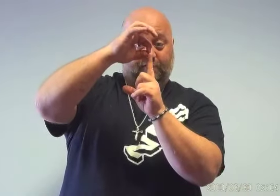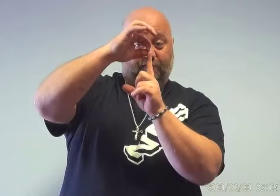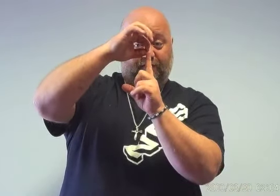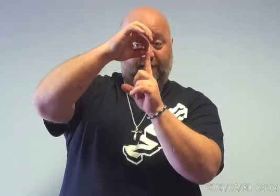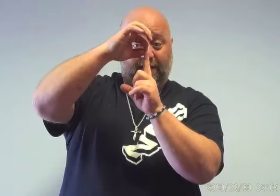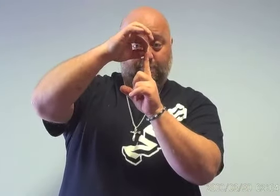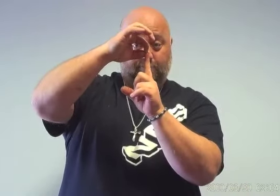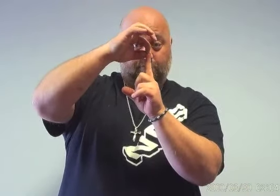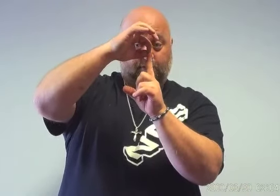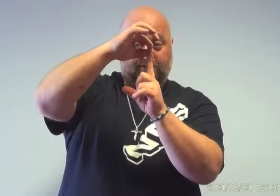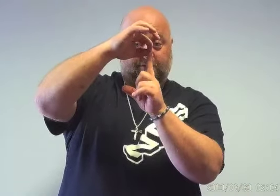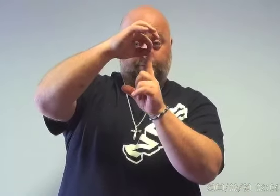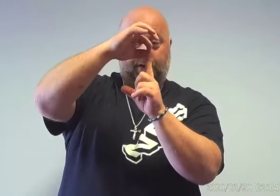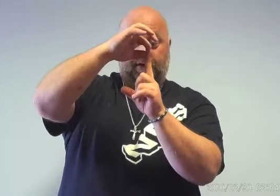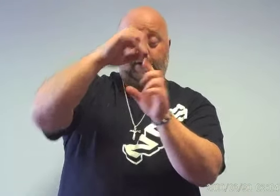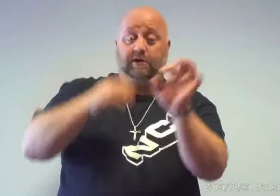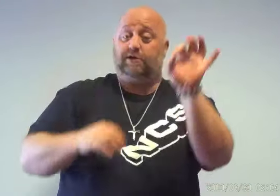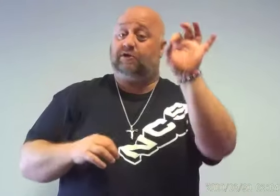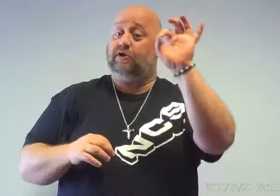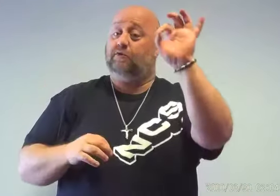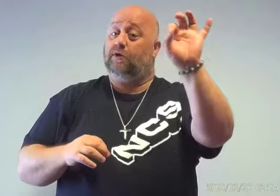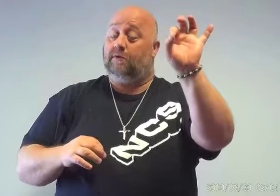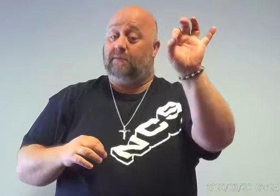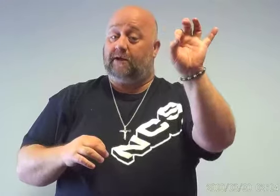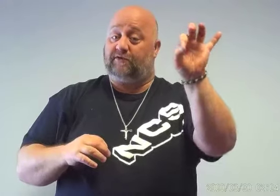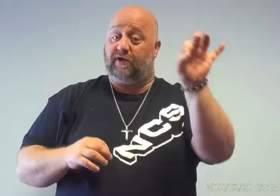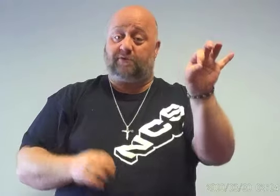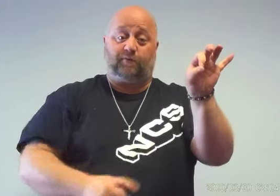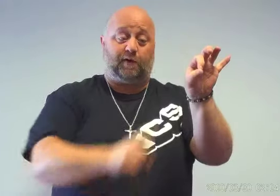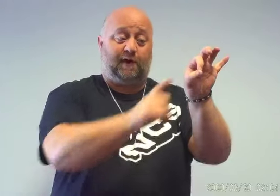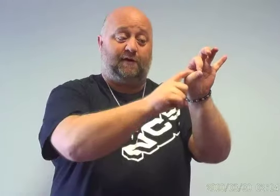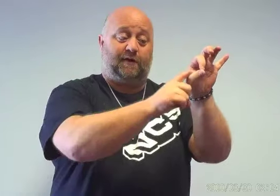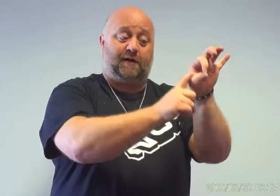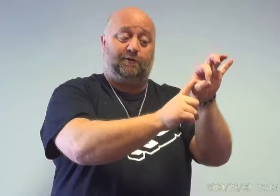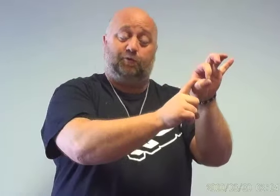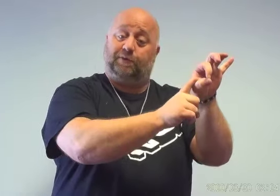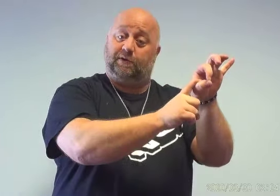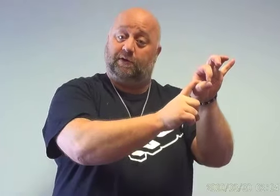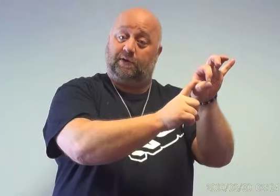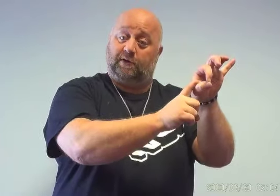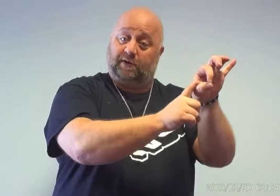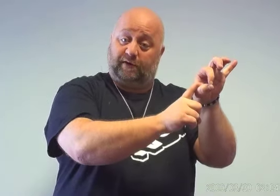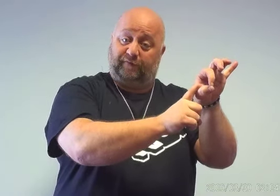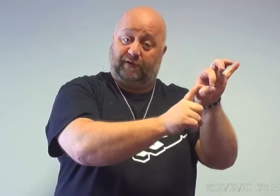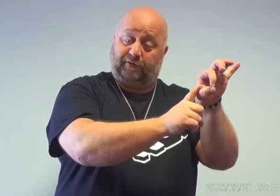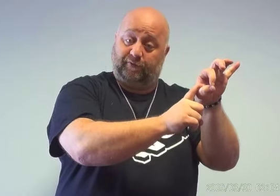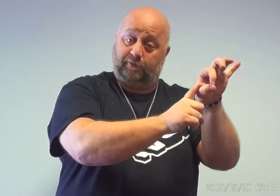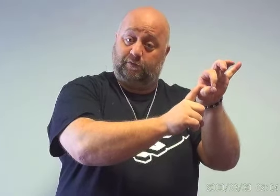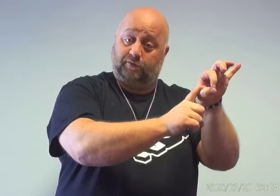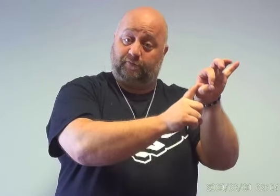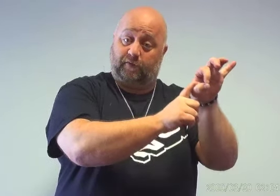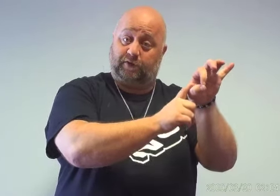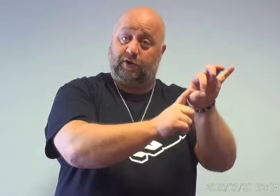of the finger, which our P. Q, make a circle with one hand and loop a finger through for Q.